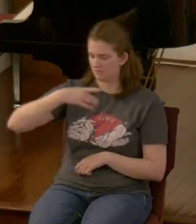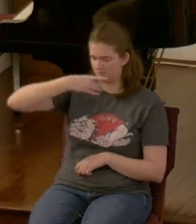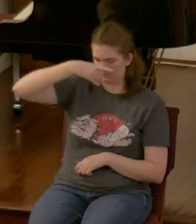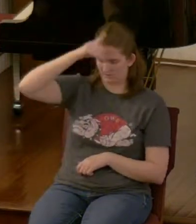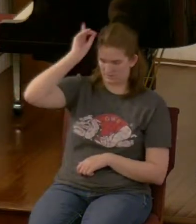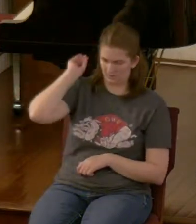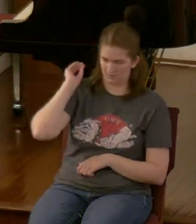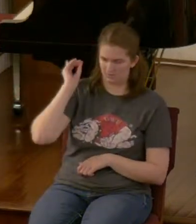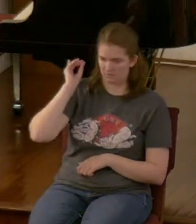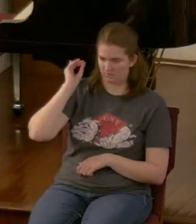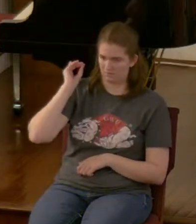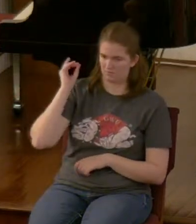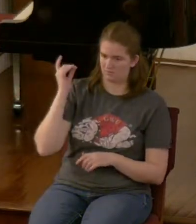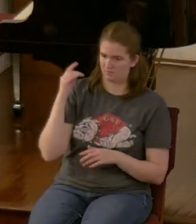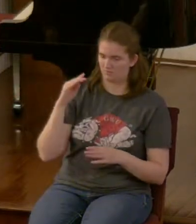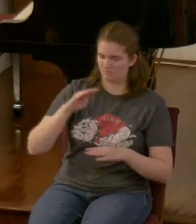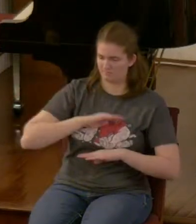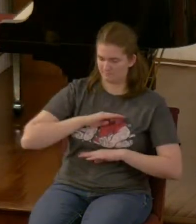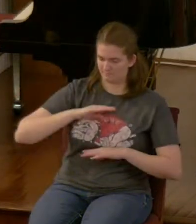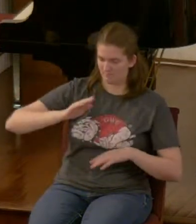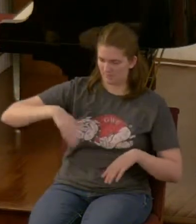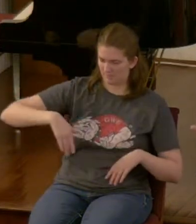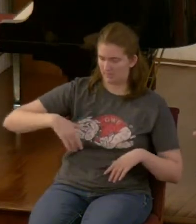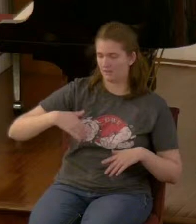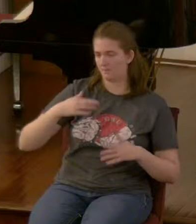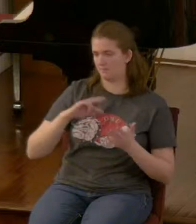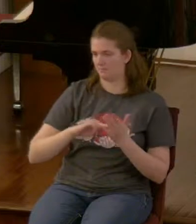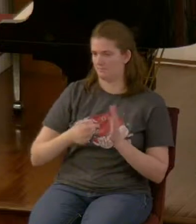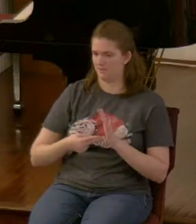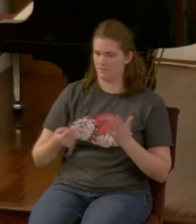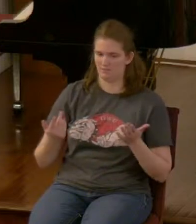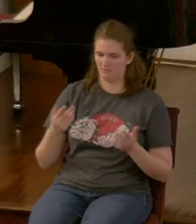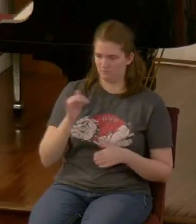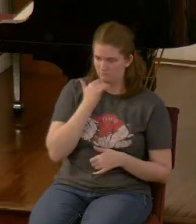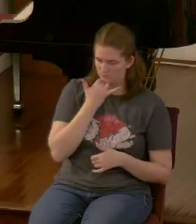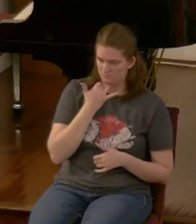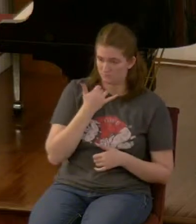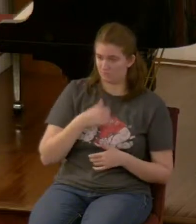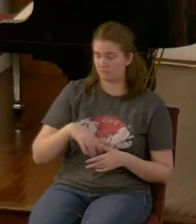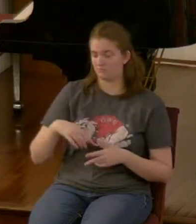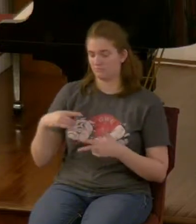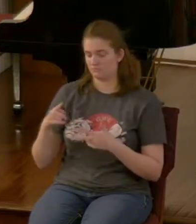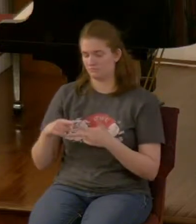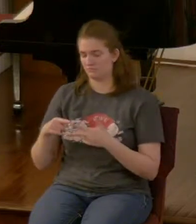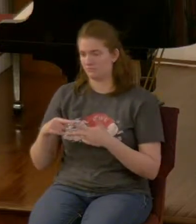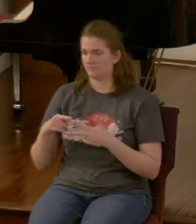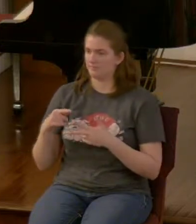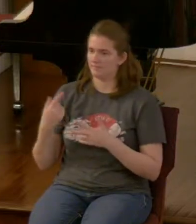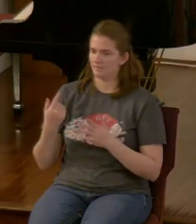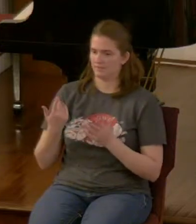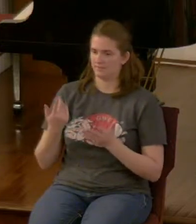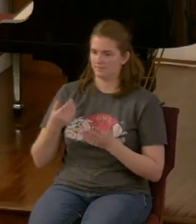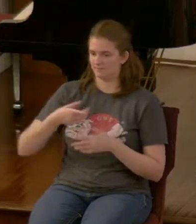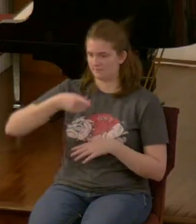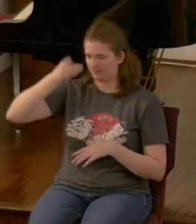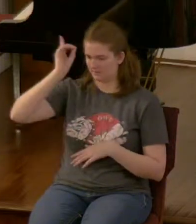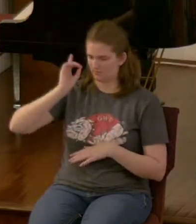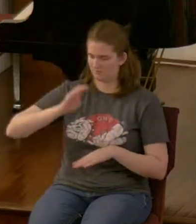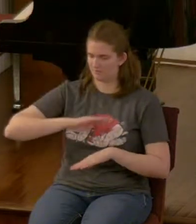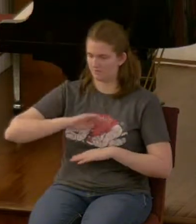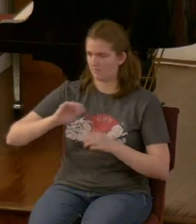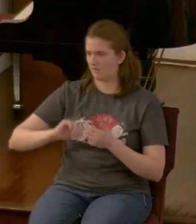in error two the fulfillment is symbolic in church history or three the fulfillment is literal